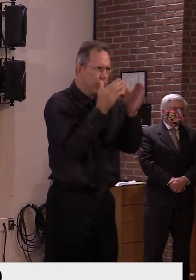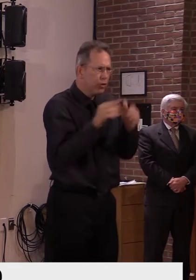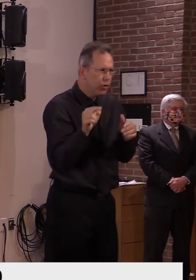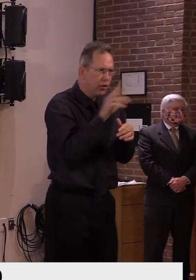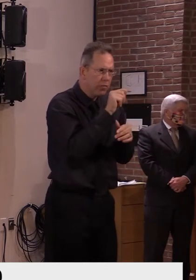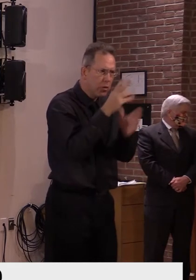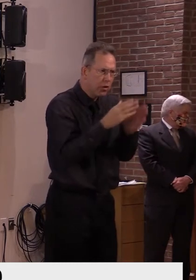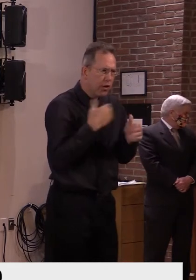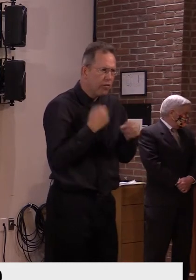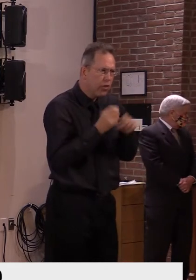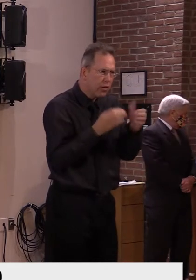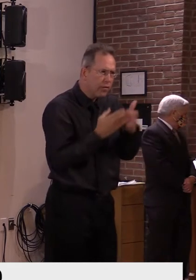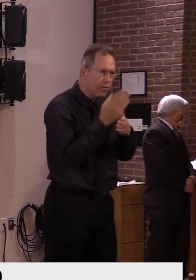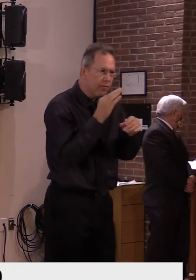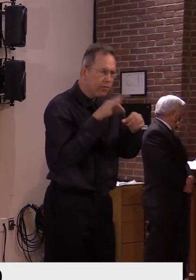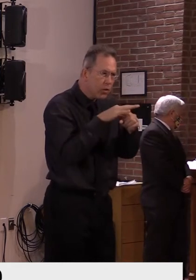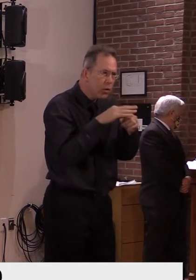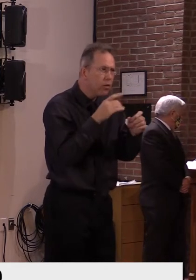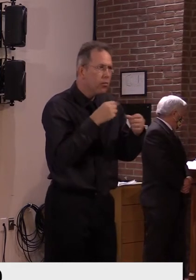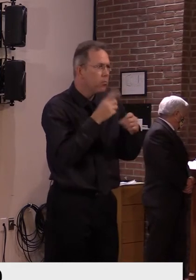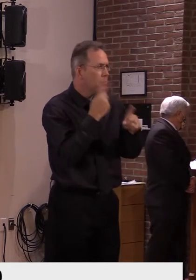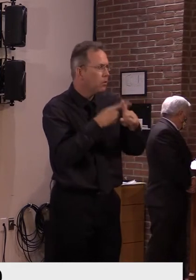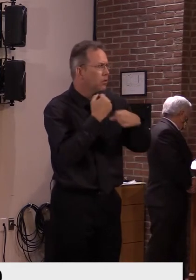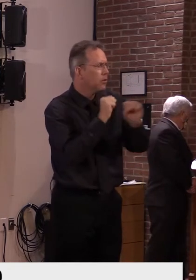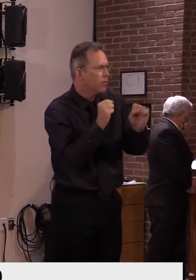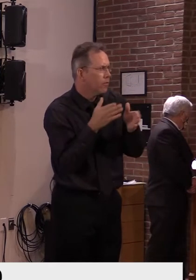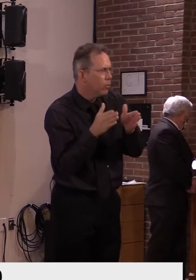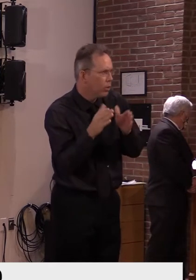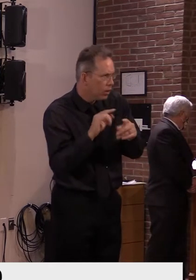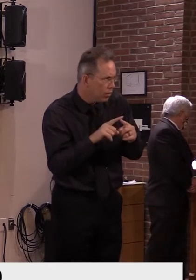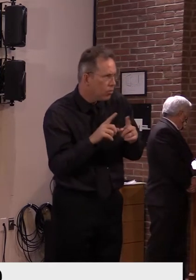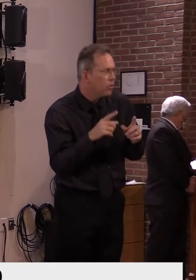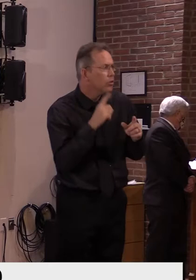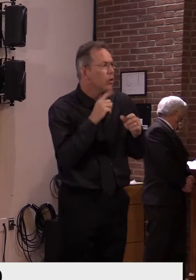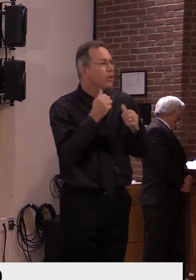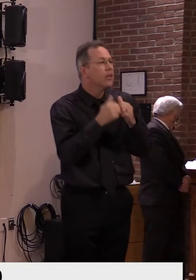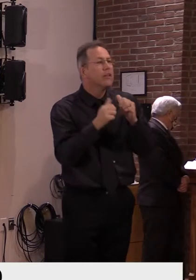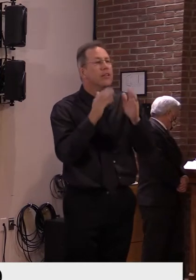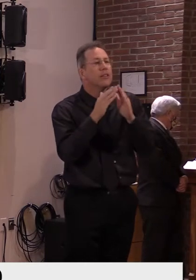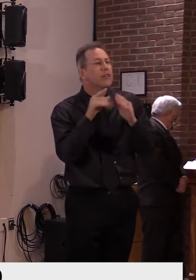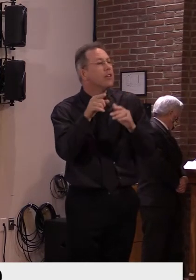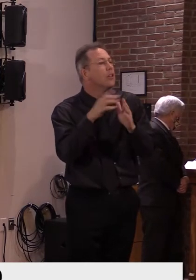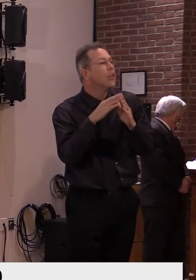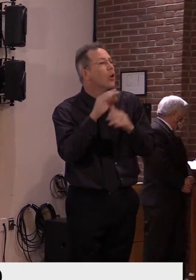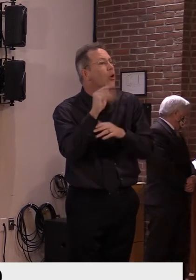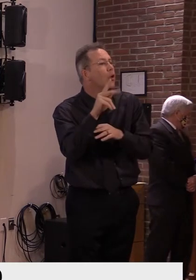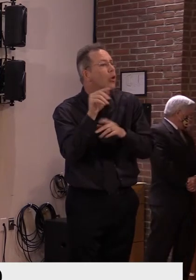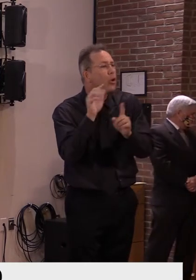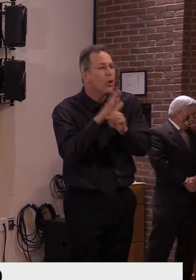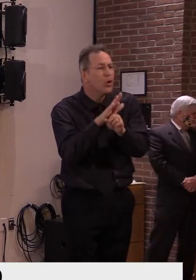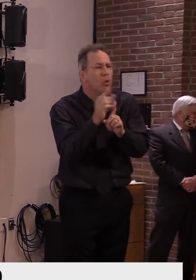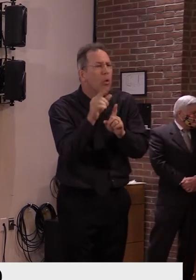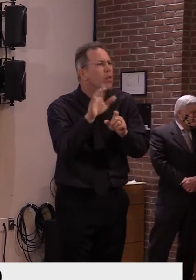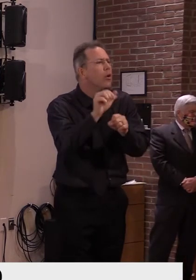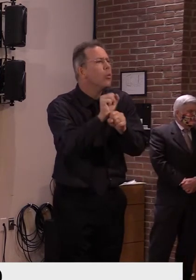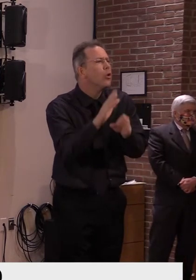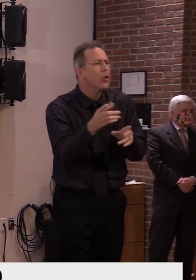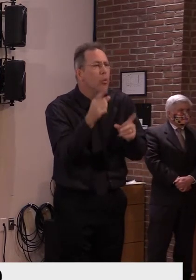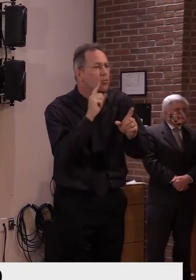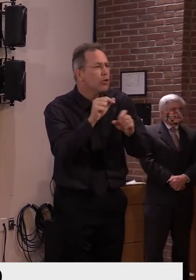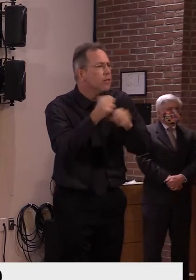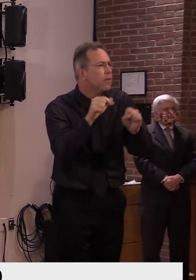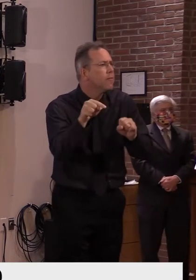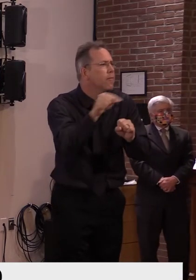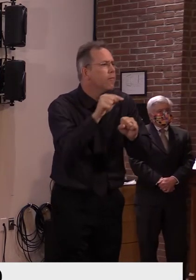voters but also our town clerks and their election workers. In order to accomplish these goals, it was